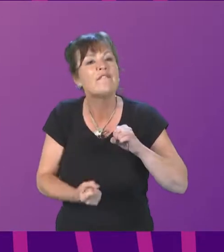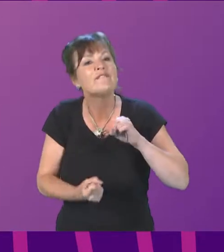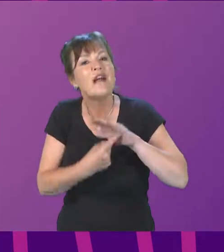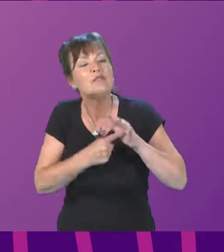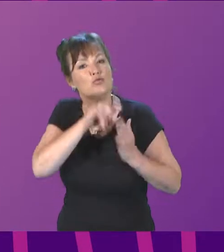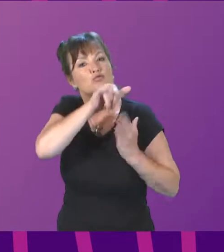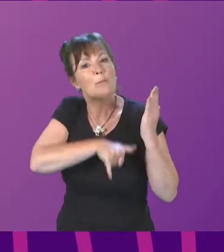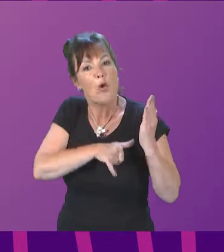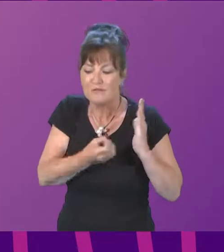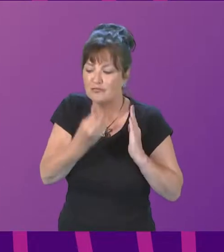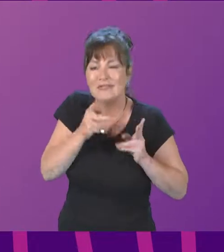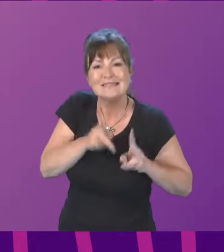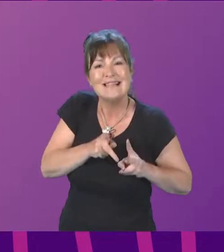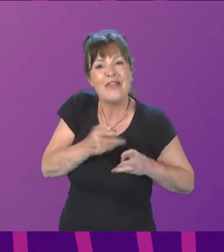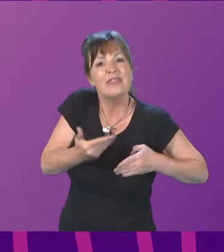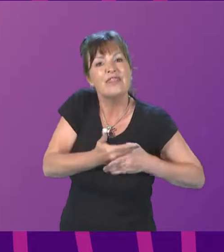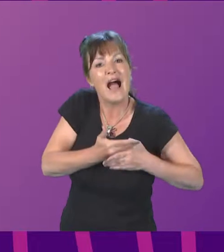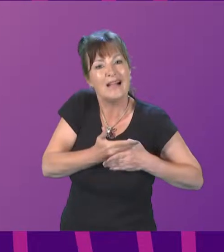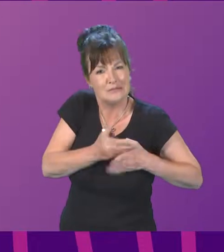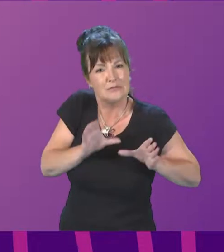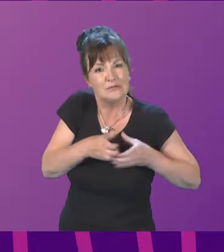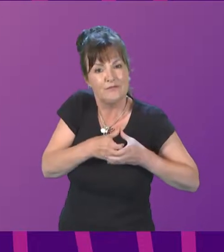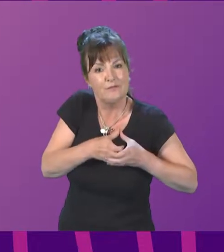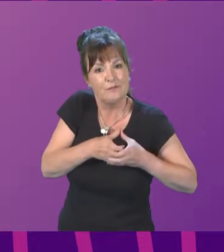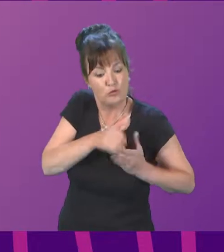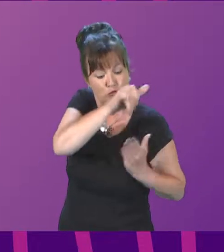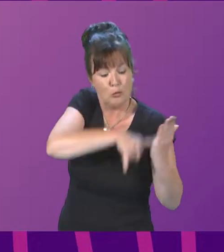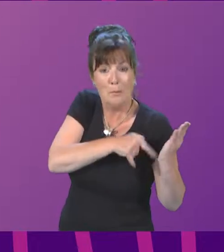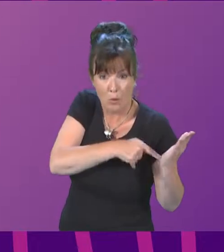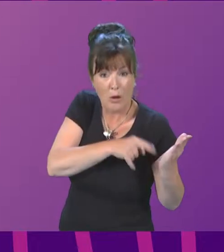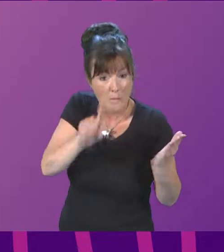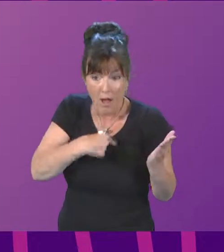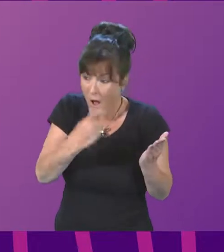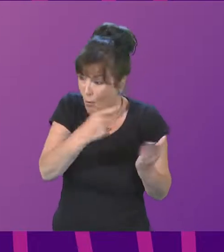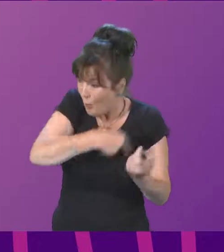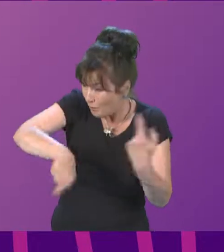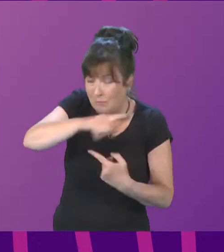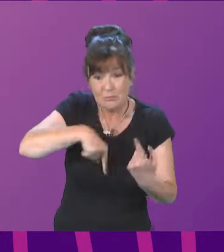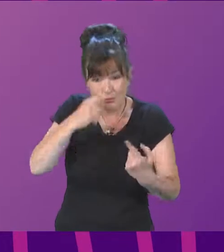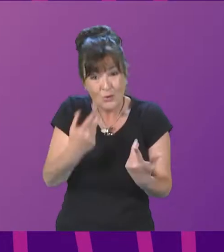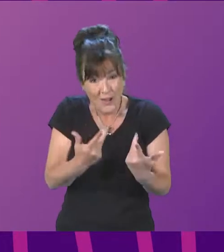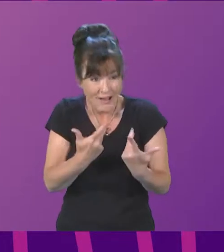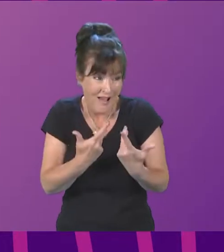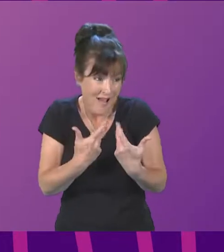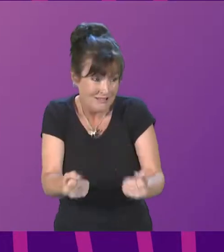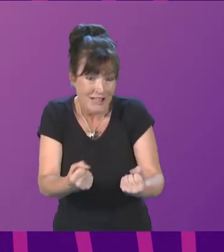Task Force. But in terms of resource, I hope Ms Baker and others would accept that with the national mission monies,